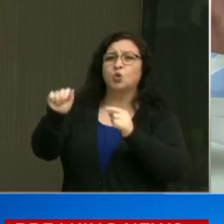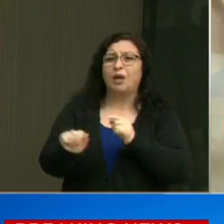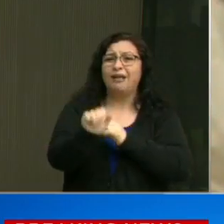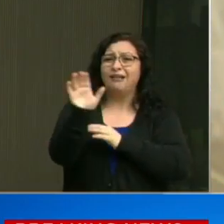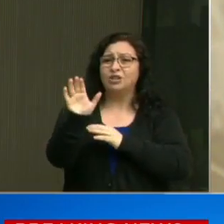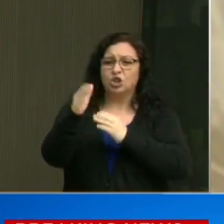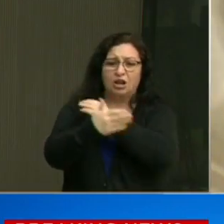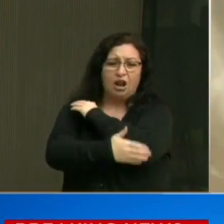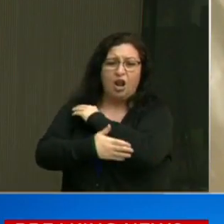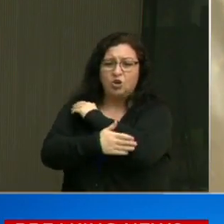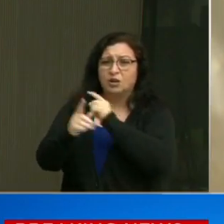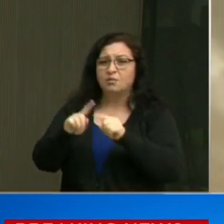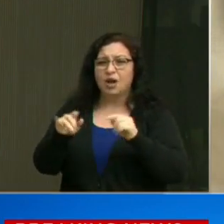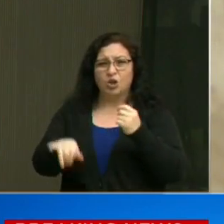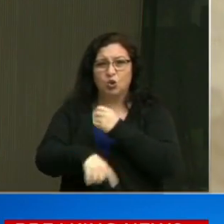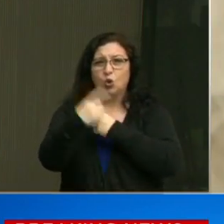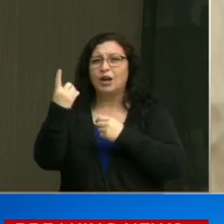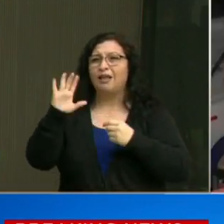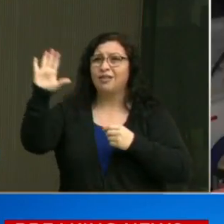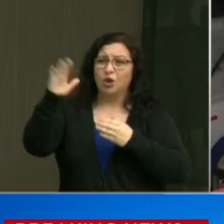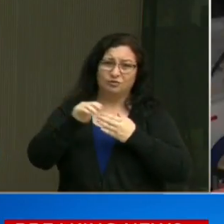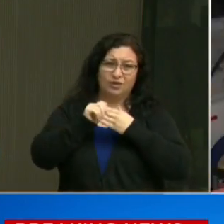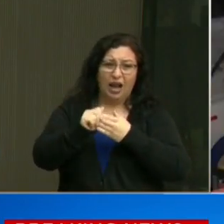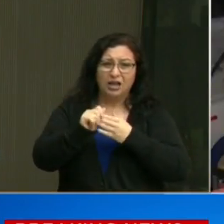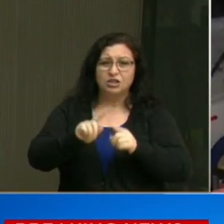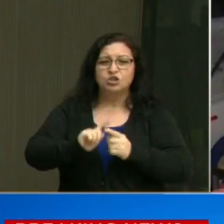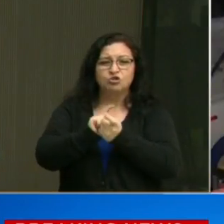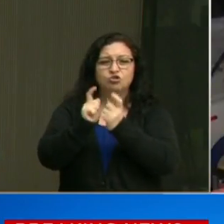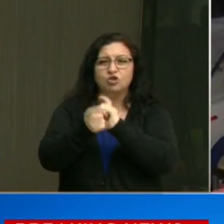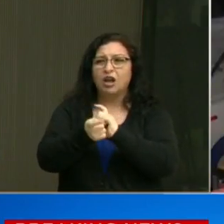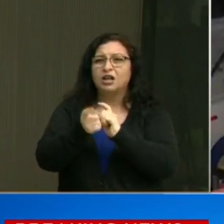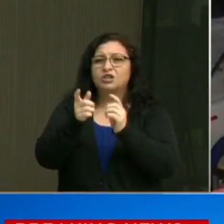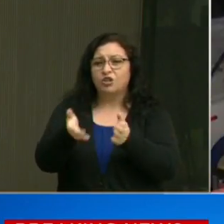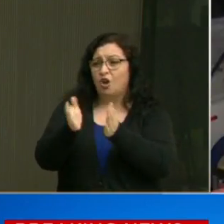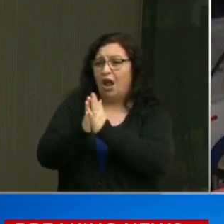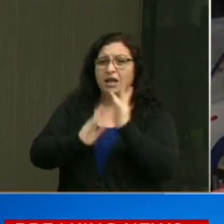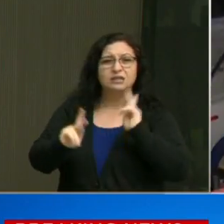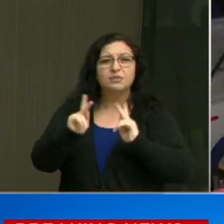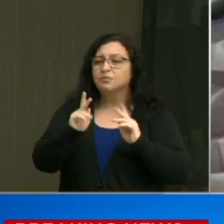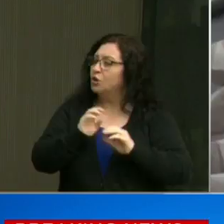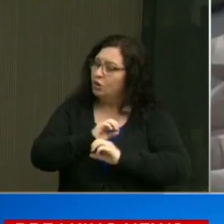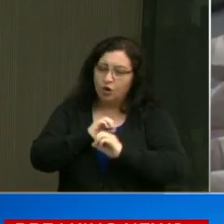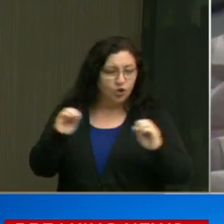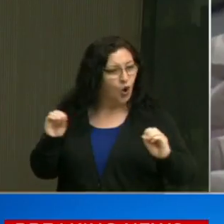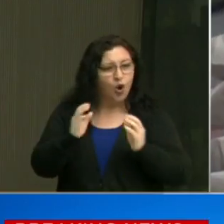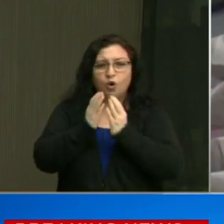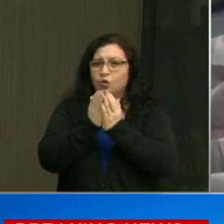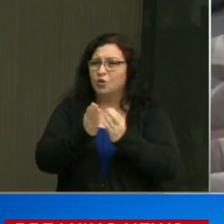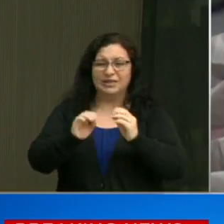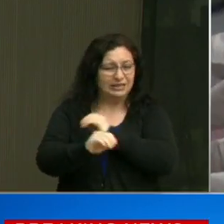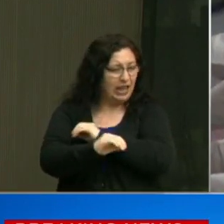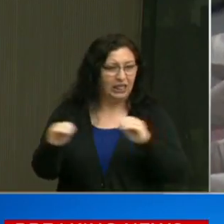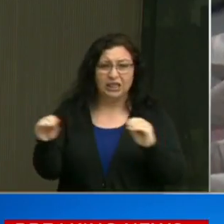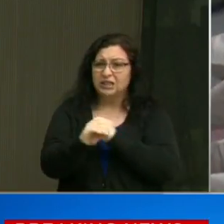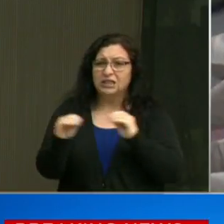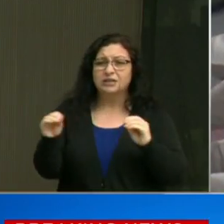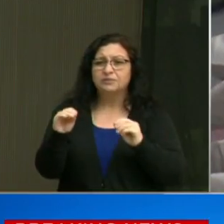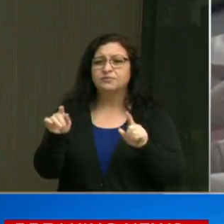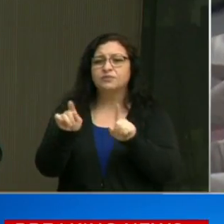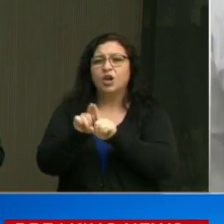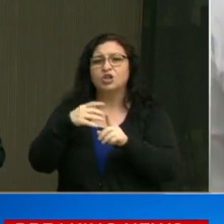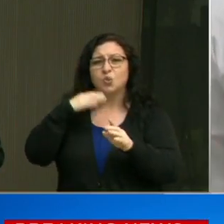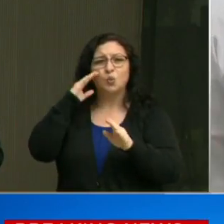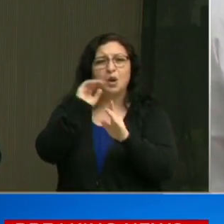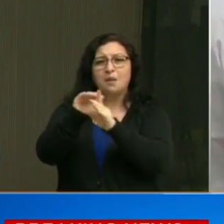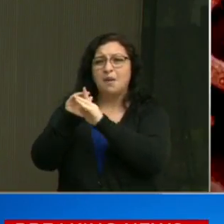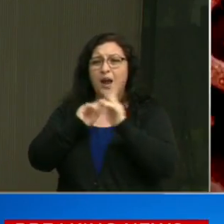countries, but today that guidance has changed, and they are asking that people don't go on any cruises at all. I also want